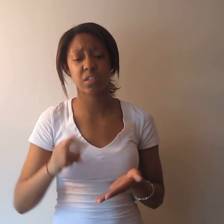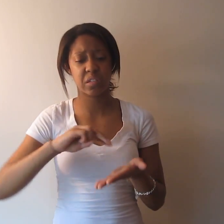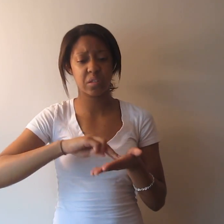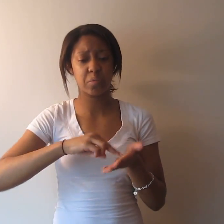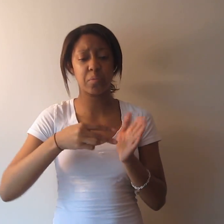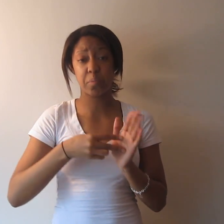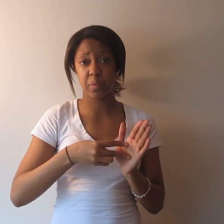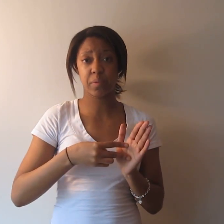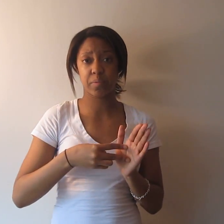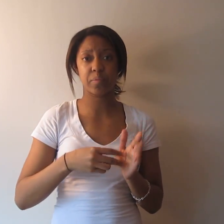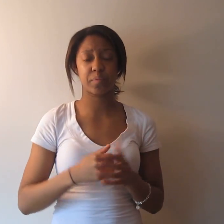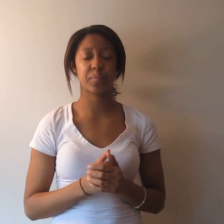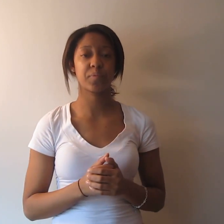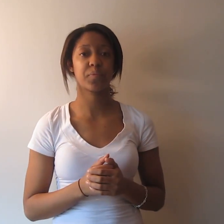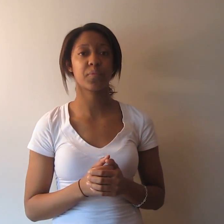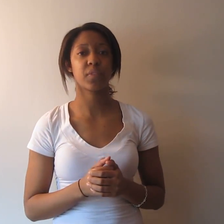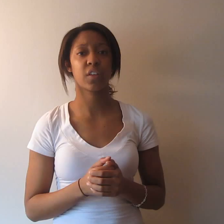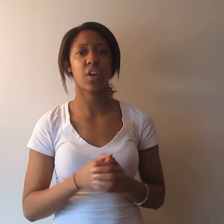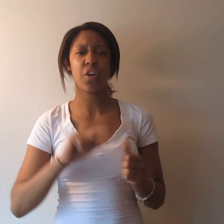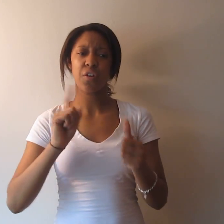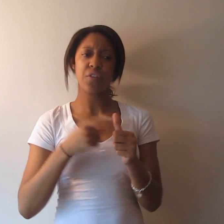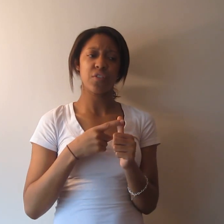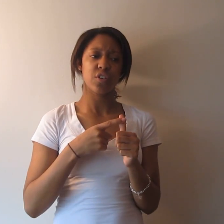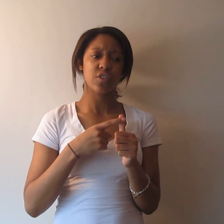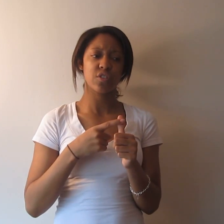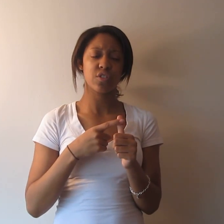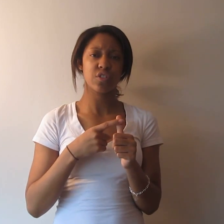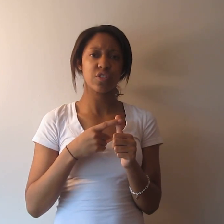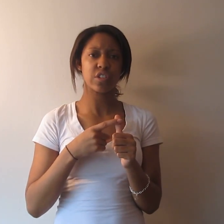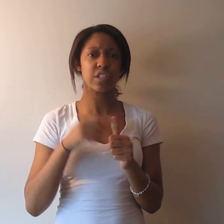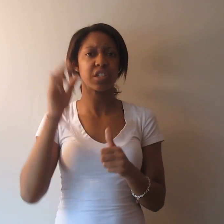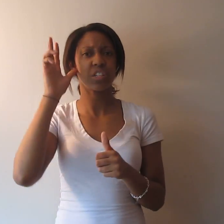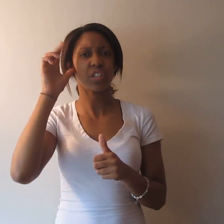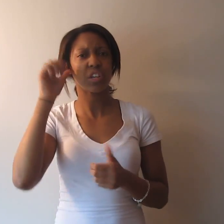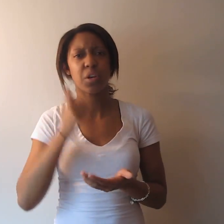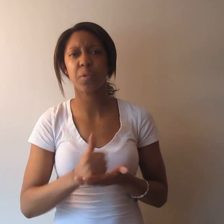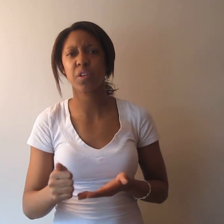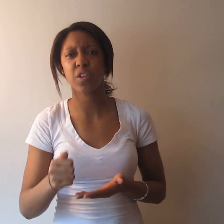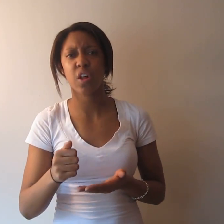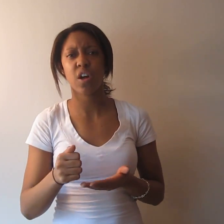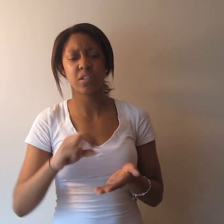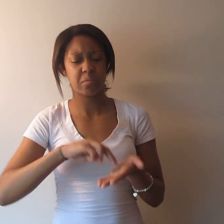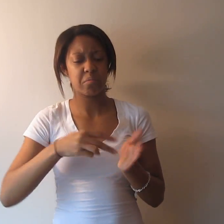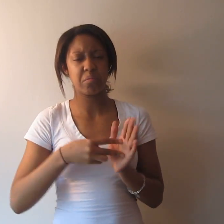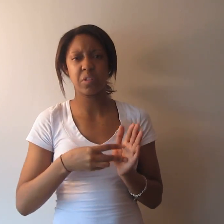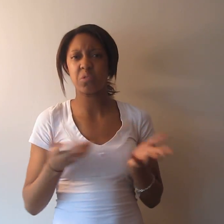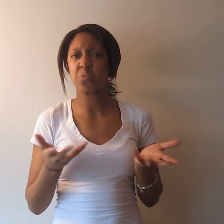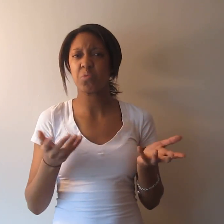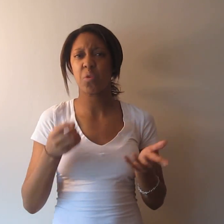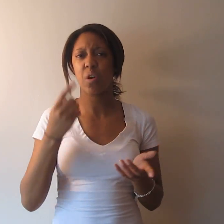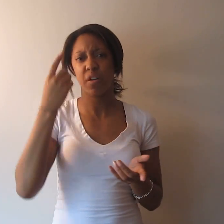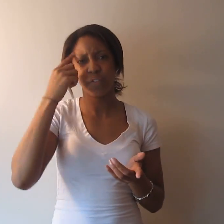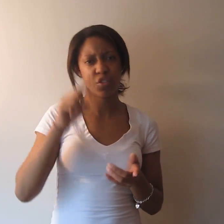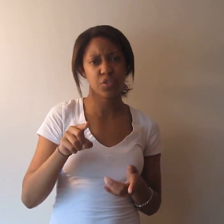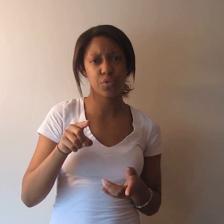First off, what does it mean to have hearing loss for you? Do you have a hearing aid? Can you read lips? Are you profoundly deaf?